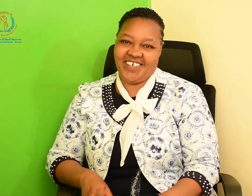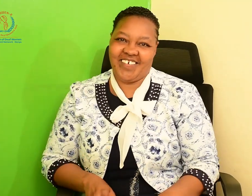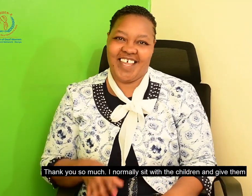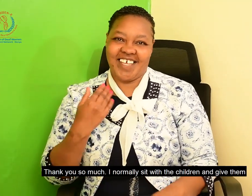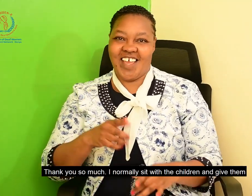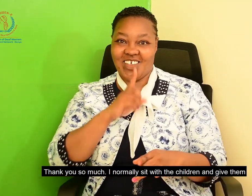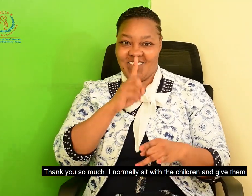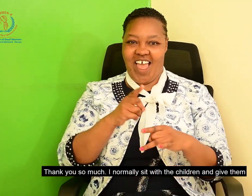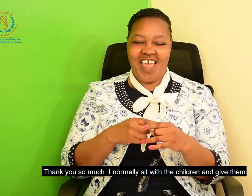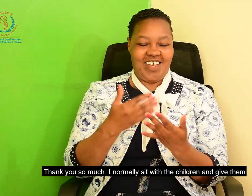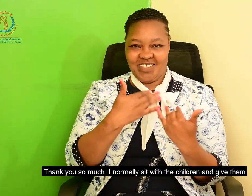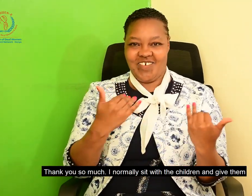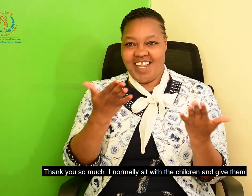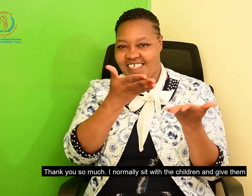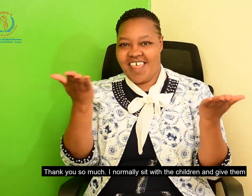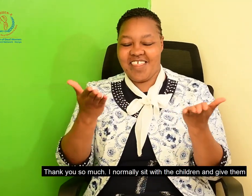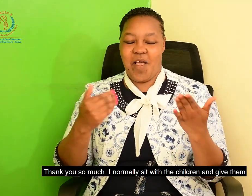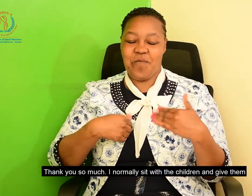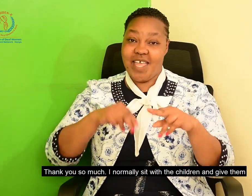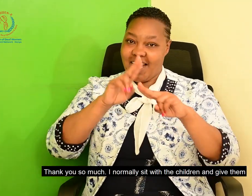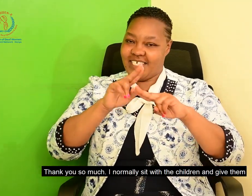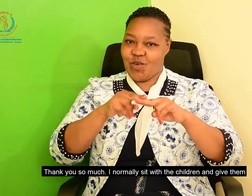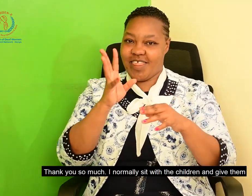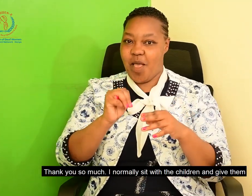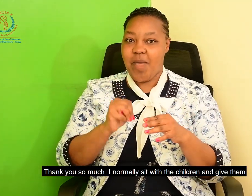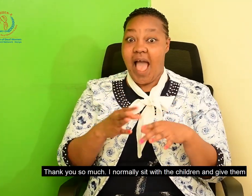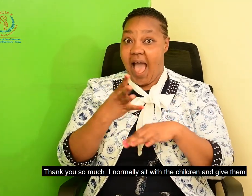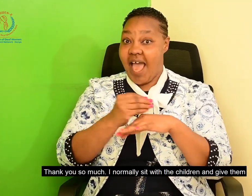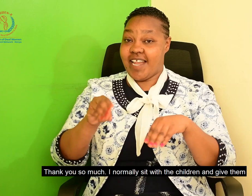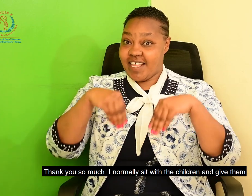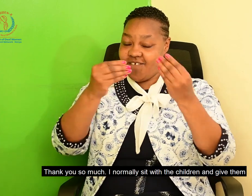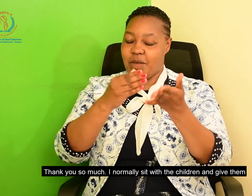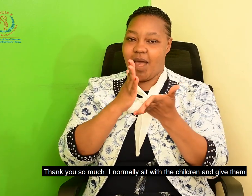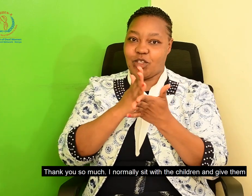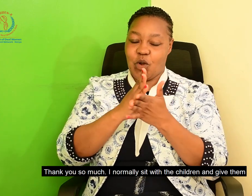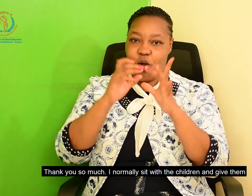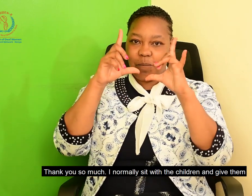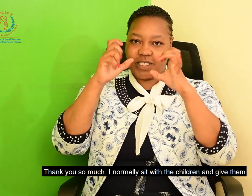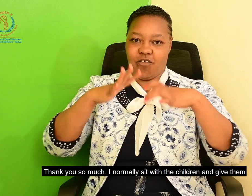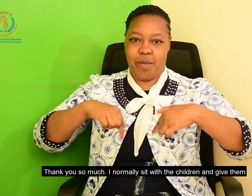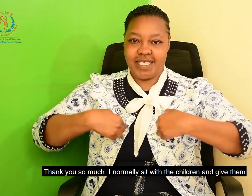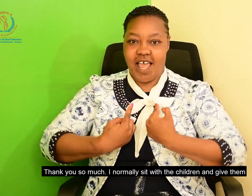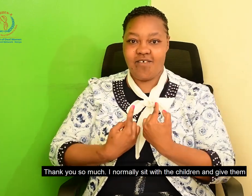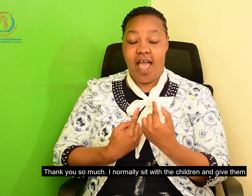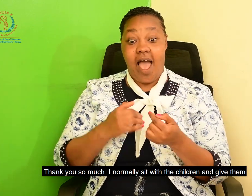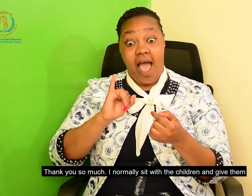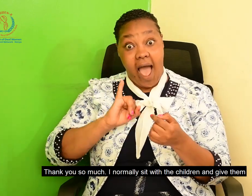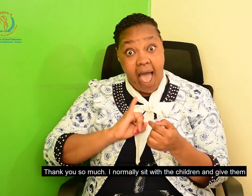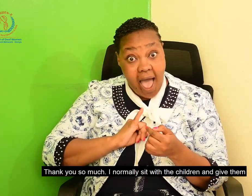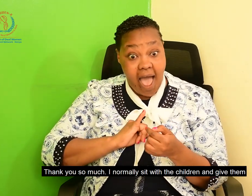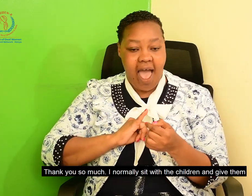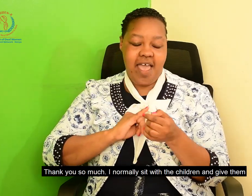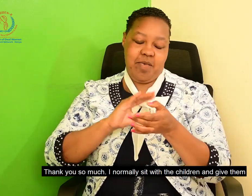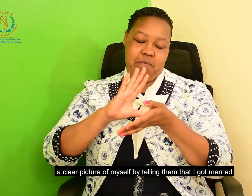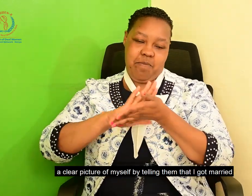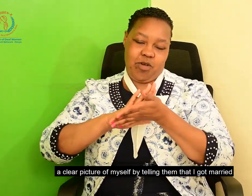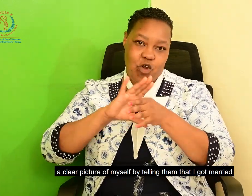Oh, thank you so much. Yeah, for me, I normally sit together with the children and I give them a clear